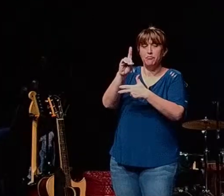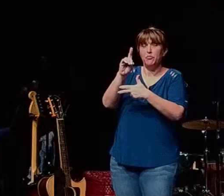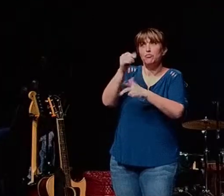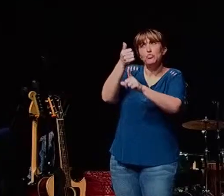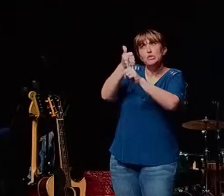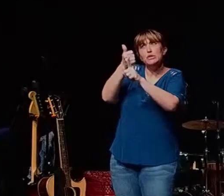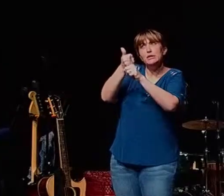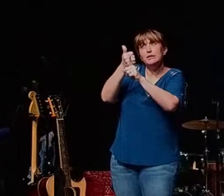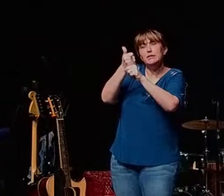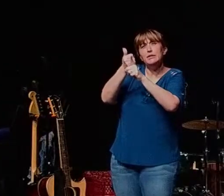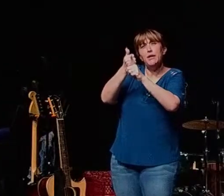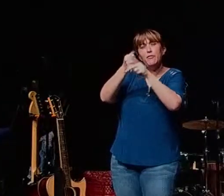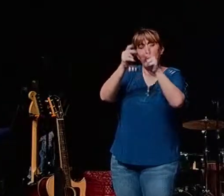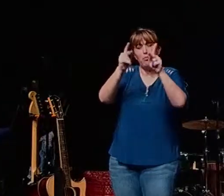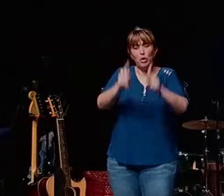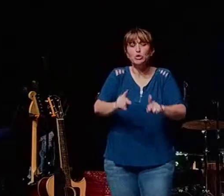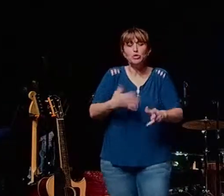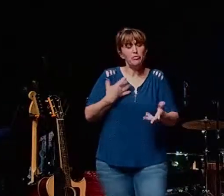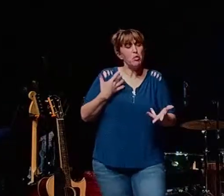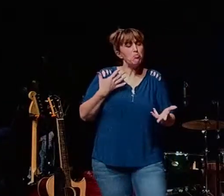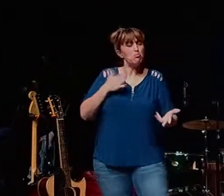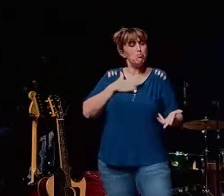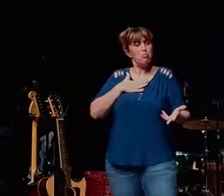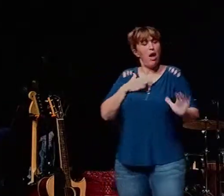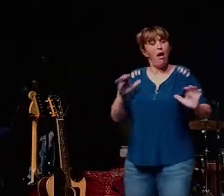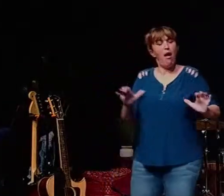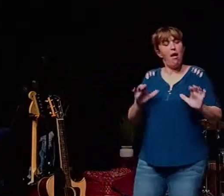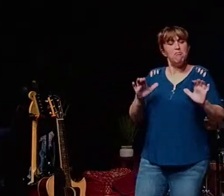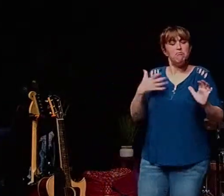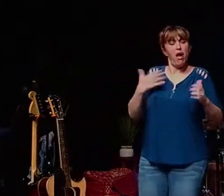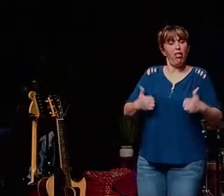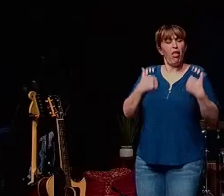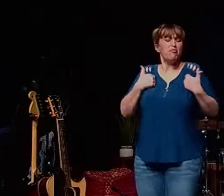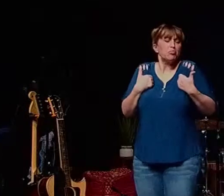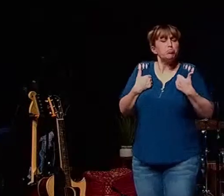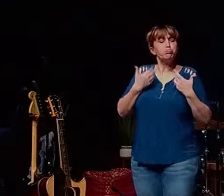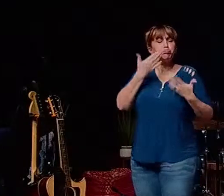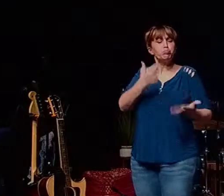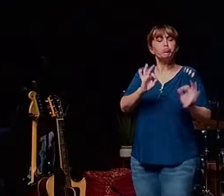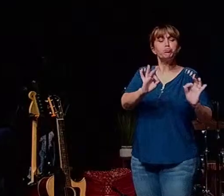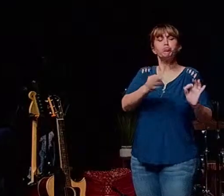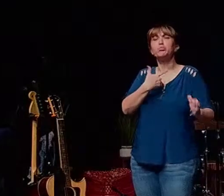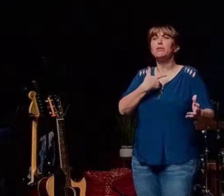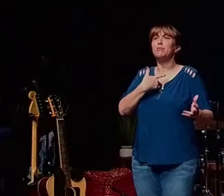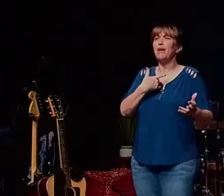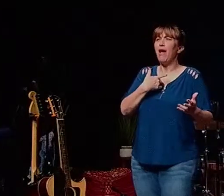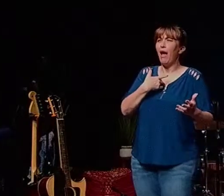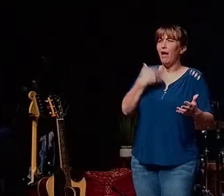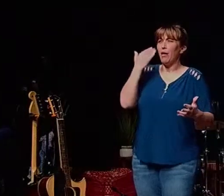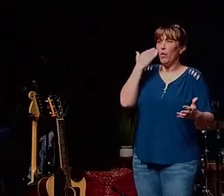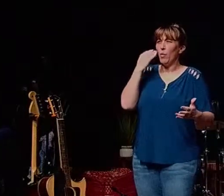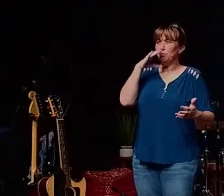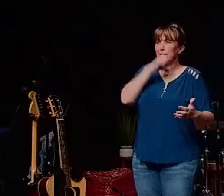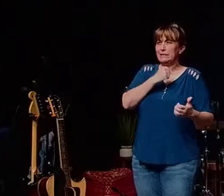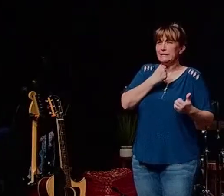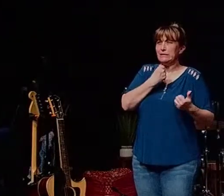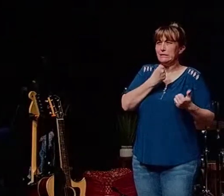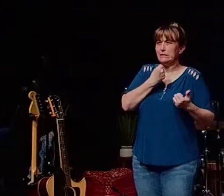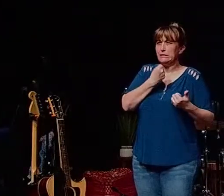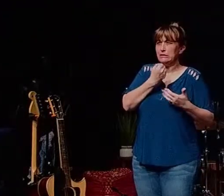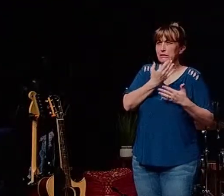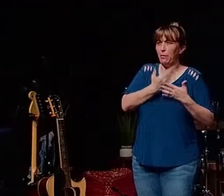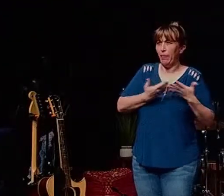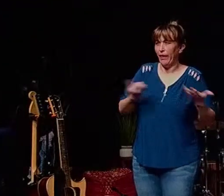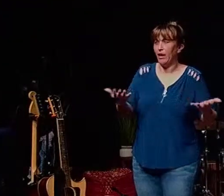who is pretty much has their act together but know that there's missed stuff that's missing and you just you can feel it right so you